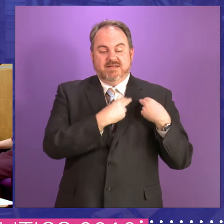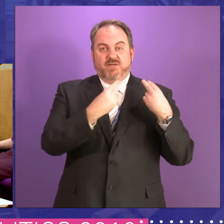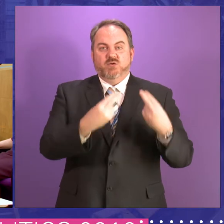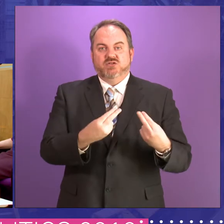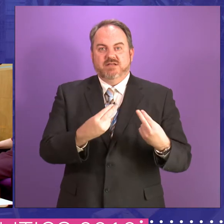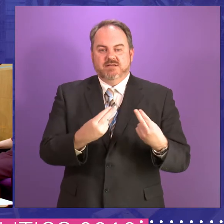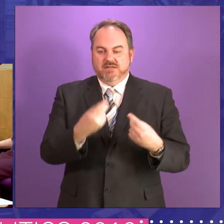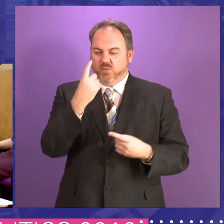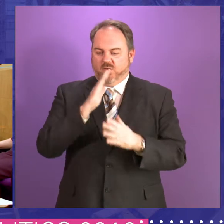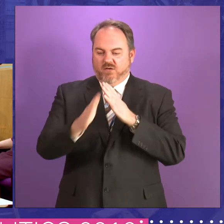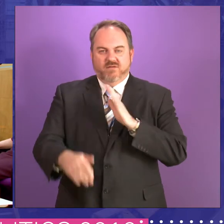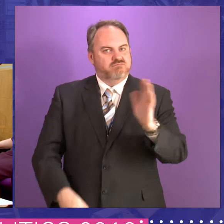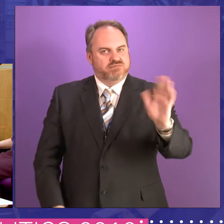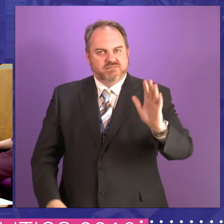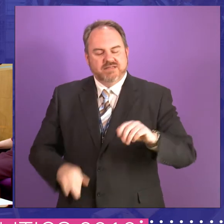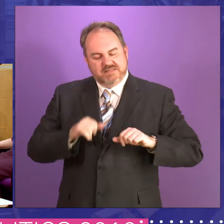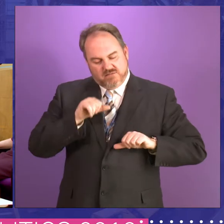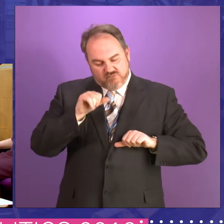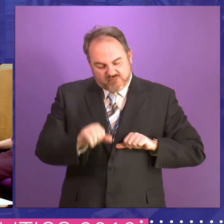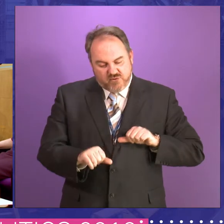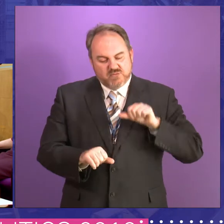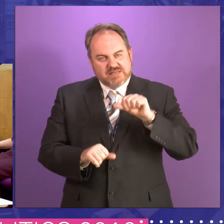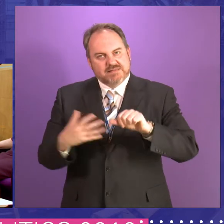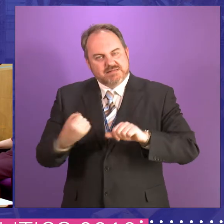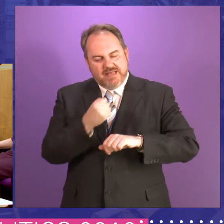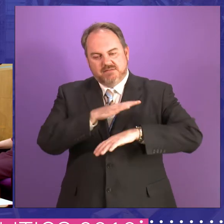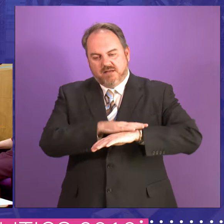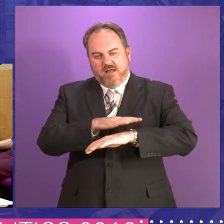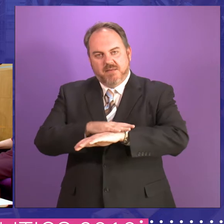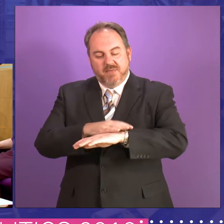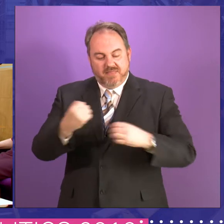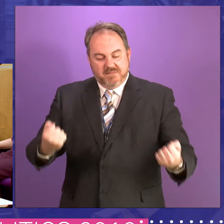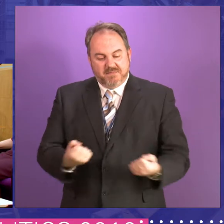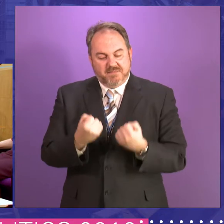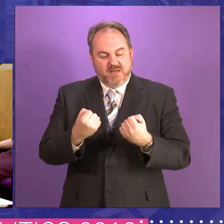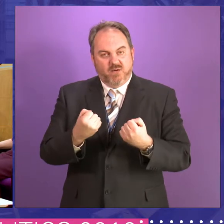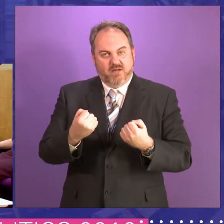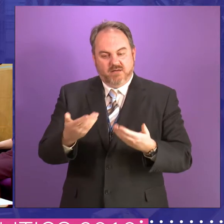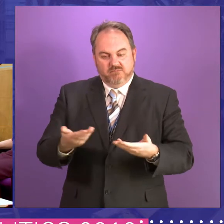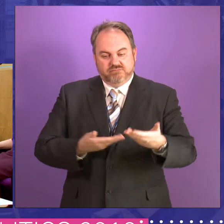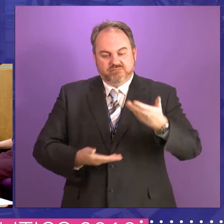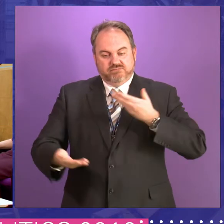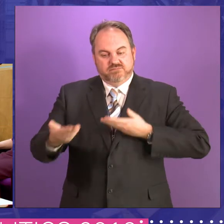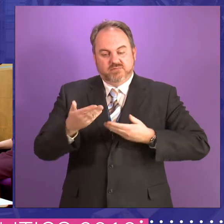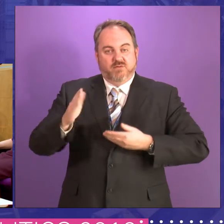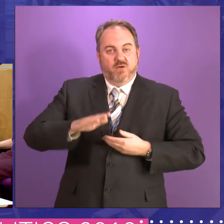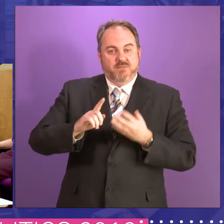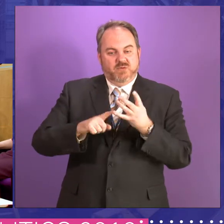process. And it has continued. There's been more devolution since. I would like to see it go much further down.